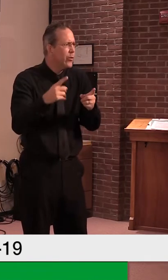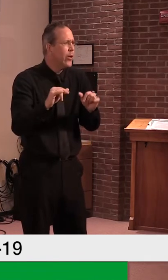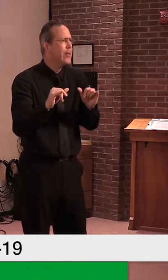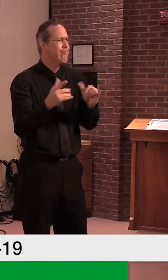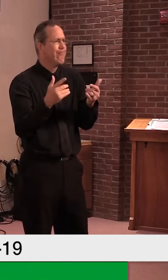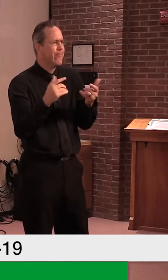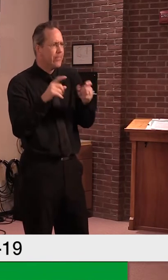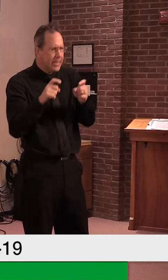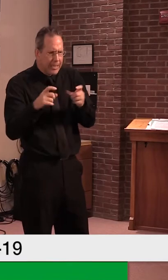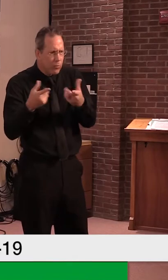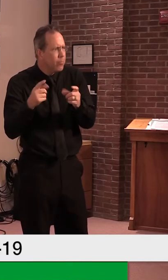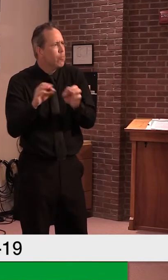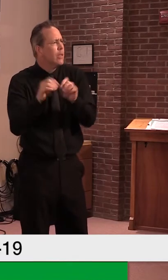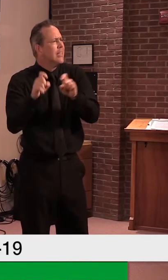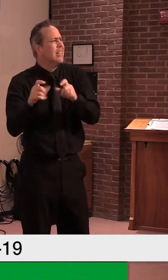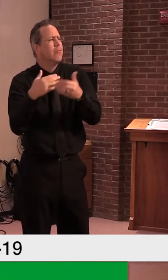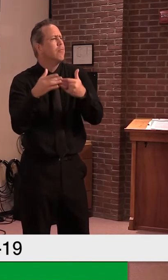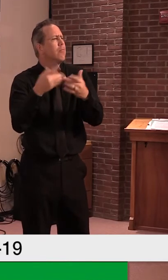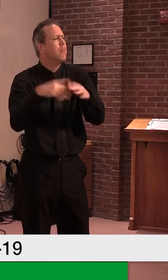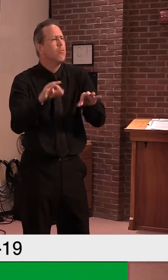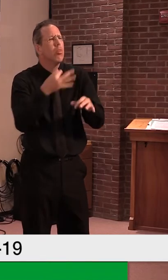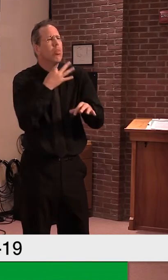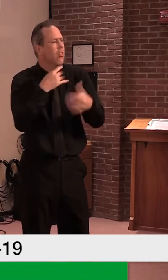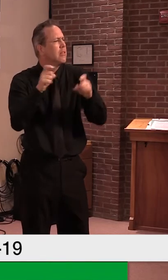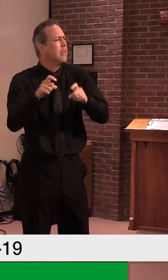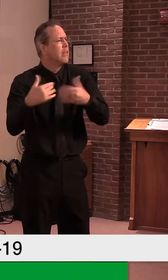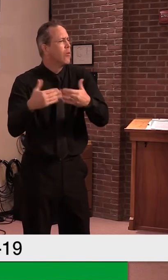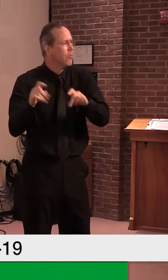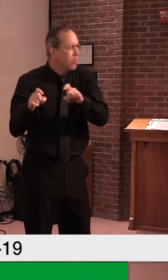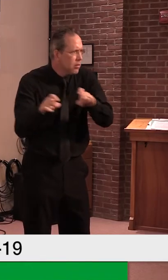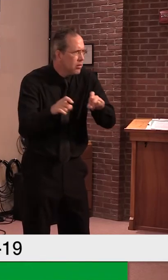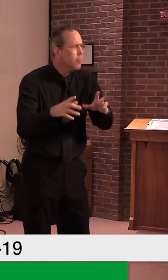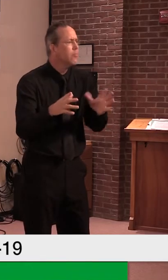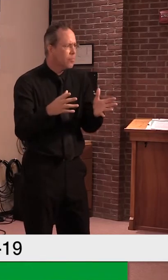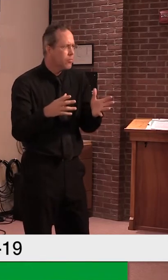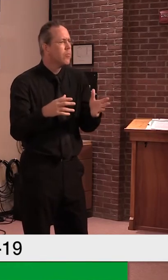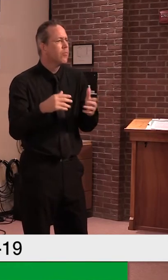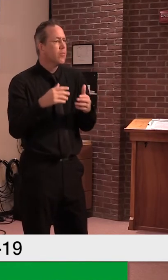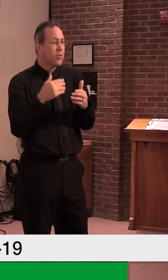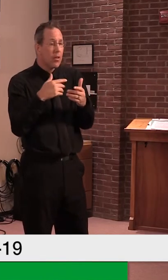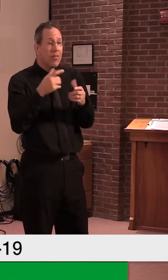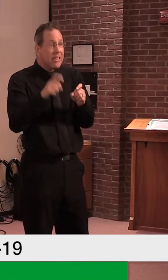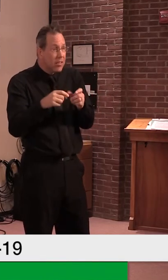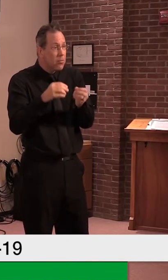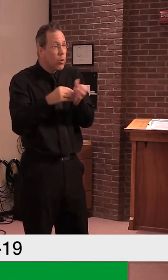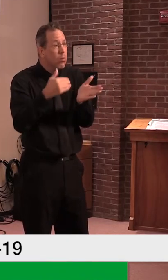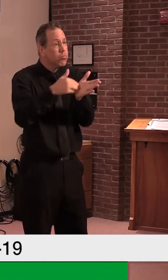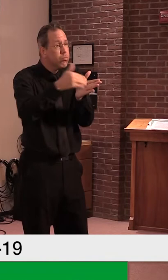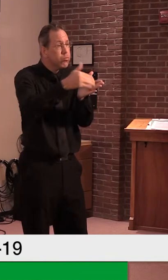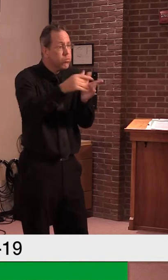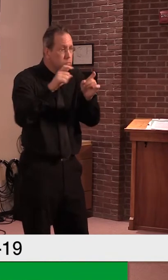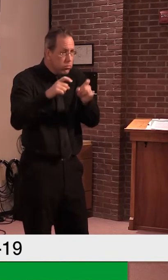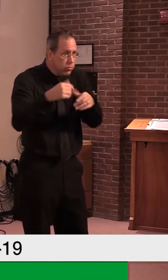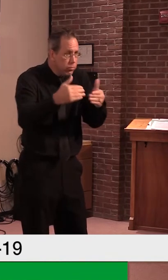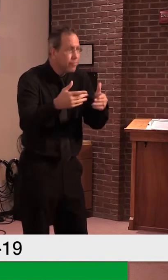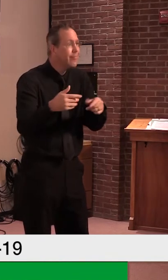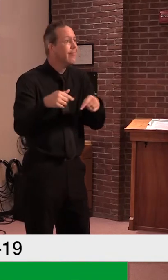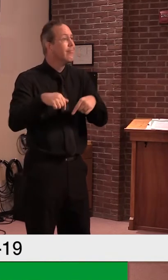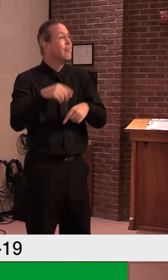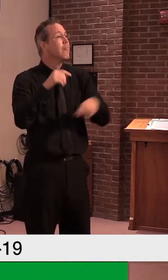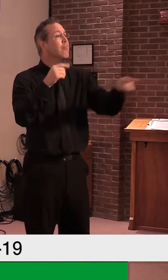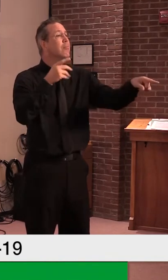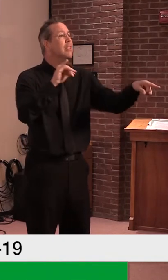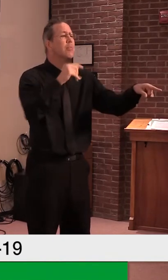and, uh, where we test to everyone on a periodic basis that did not transfer to core civic. It should have,